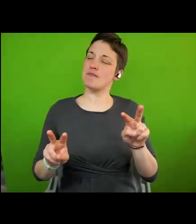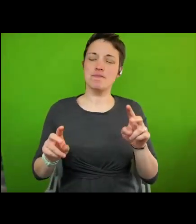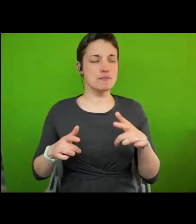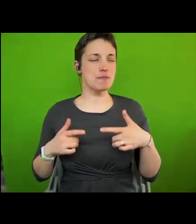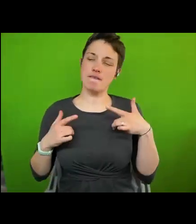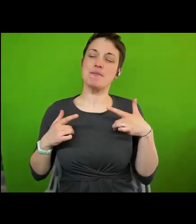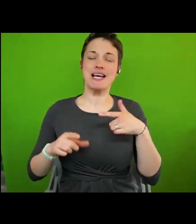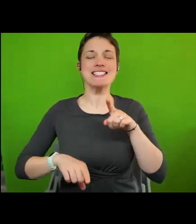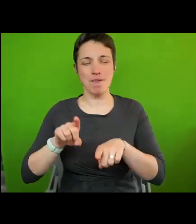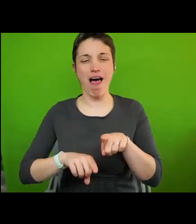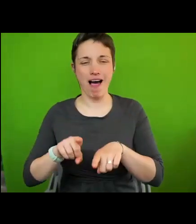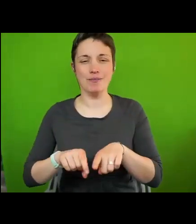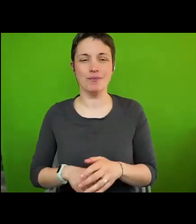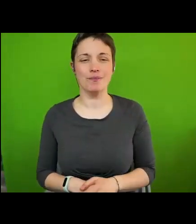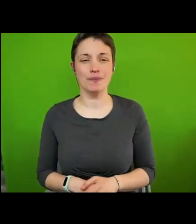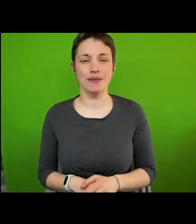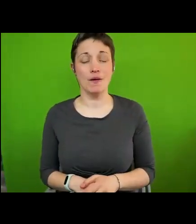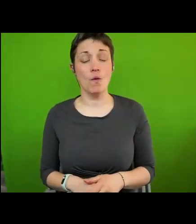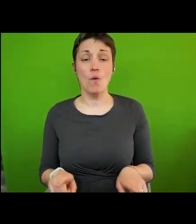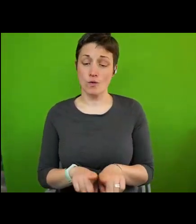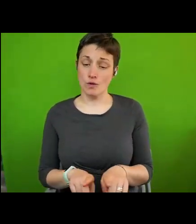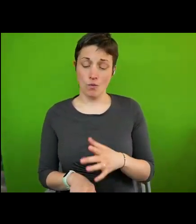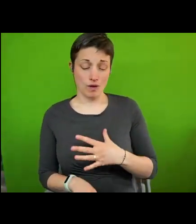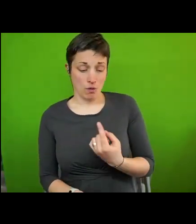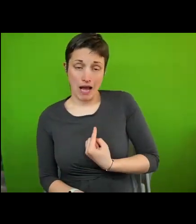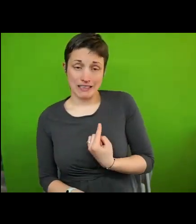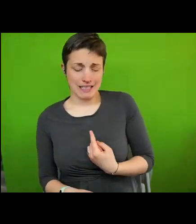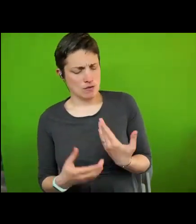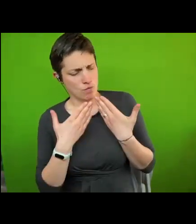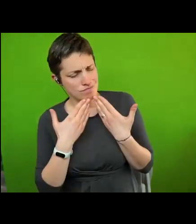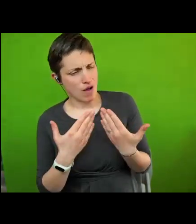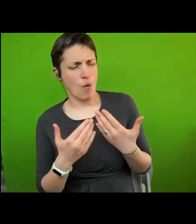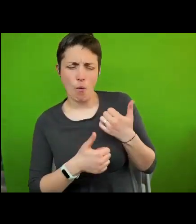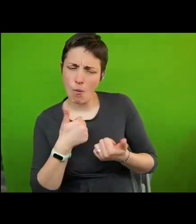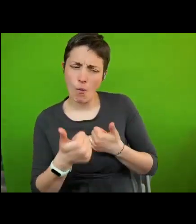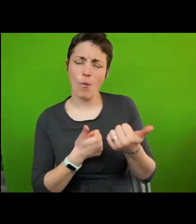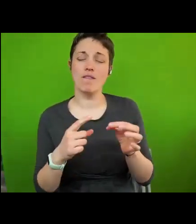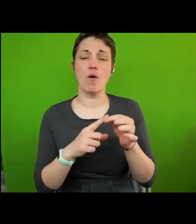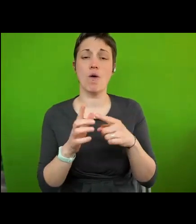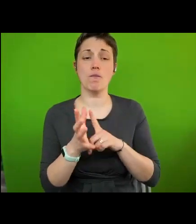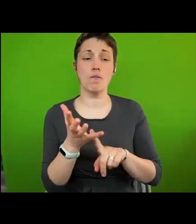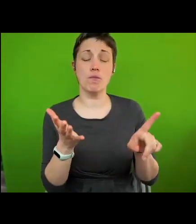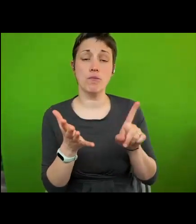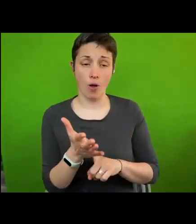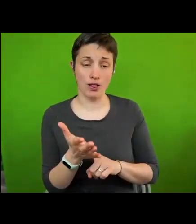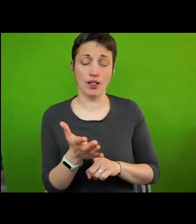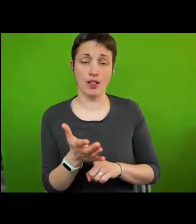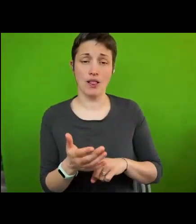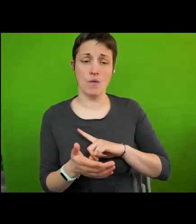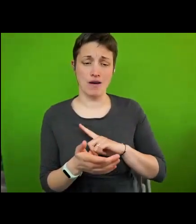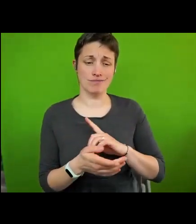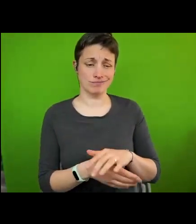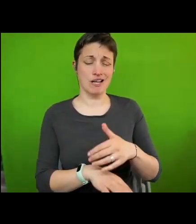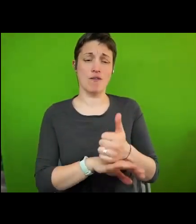And let me also take this opportunity, Paul, personally, to congratulate you to the recent establishment of the UNESCO Chair